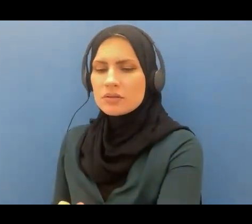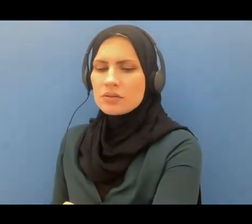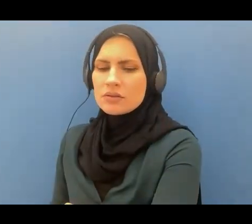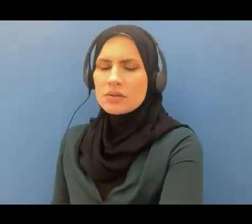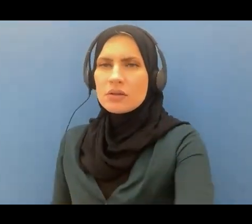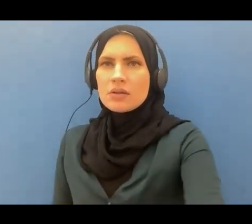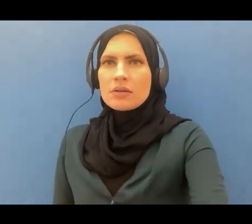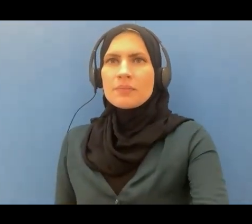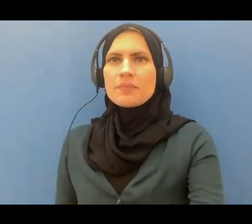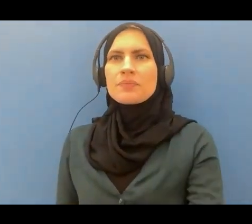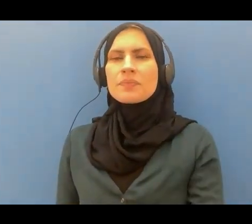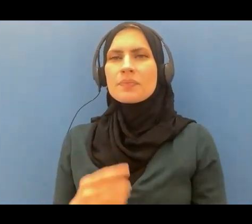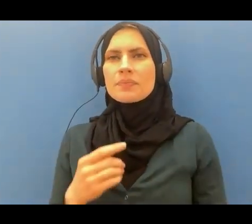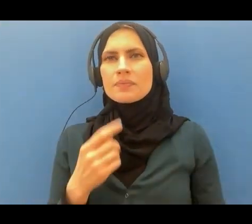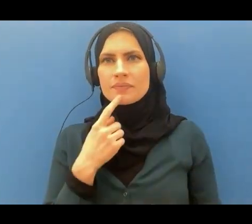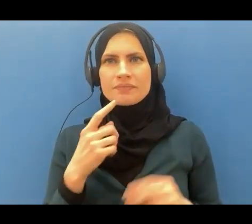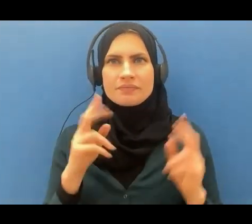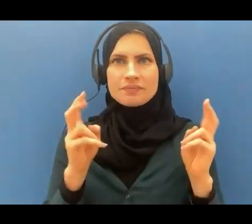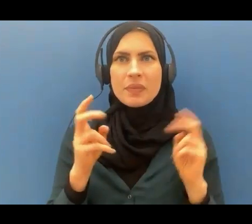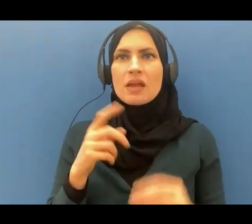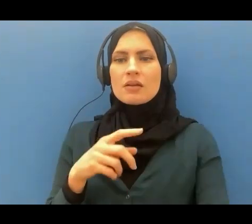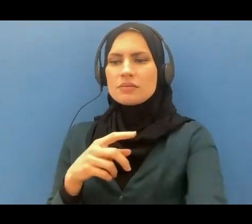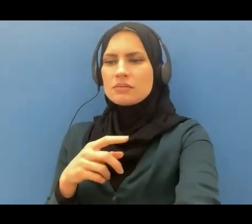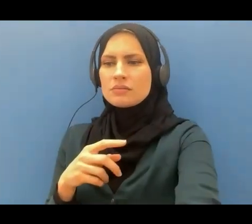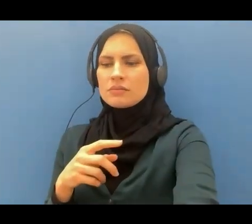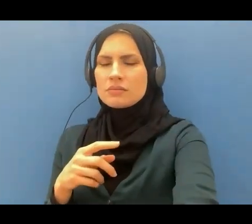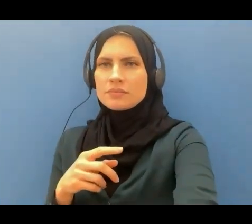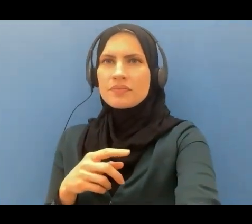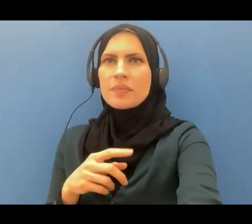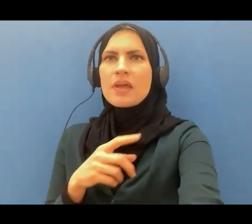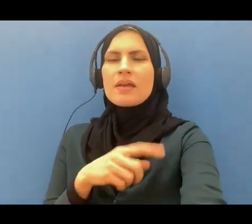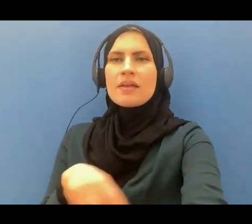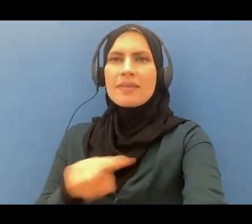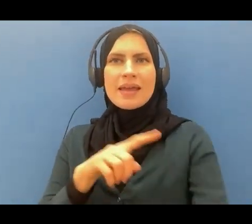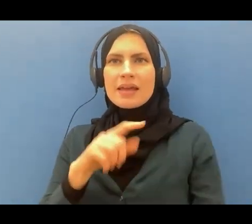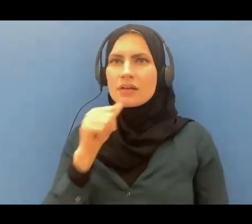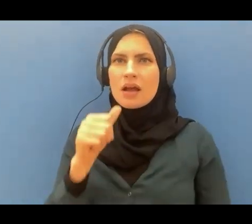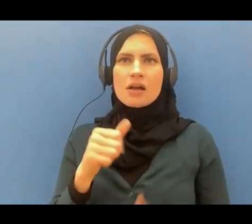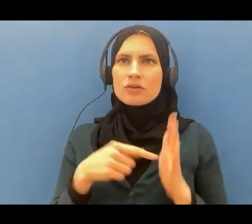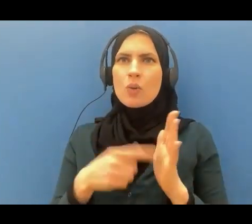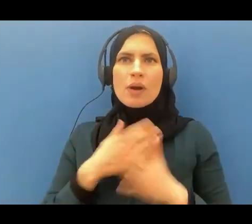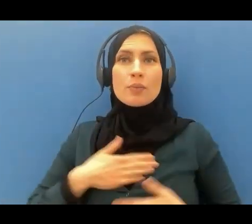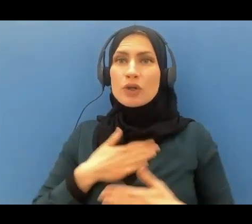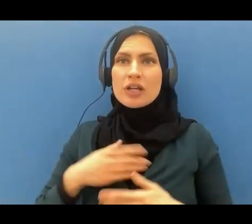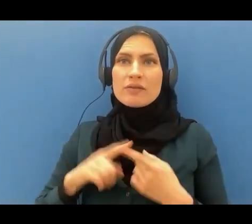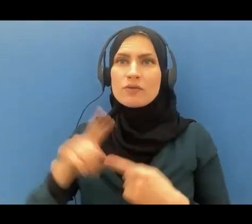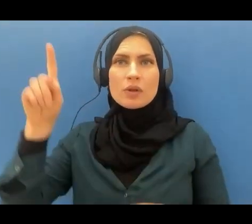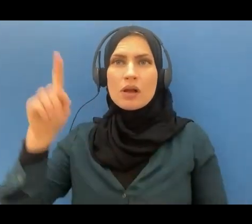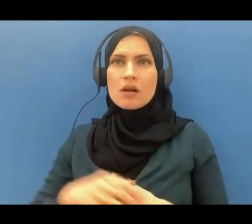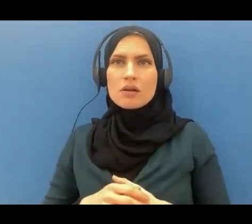made a just appreciation of Allah which is due to him and